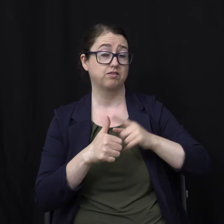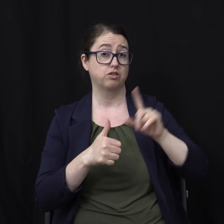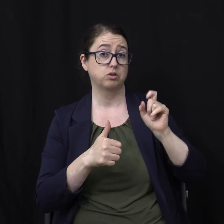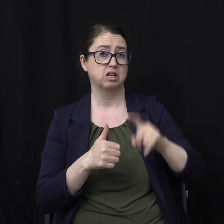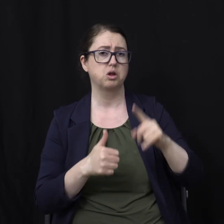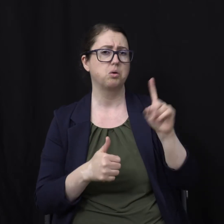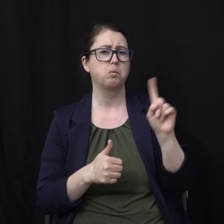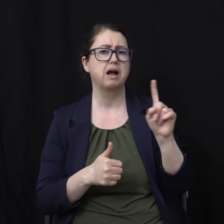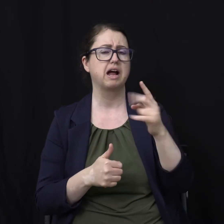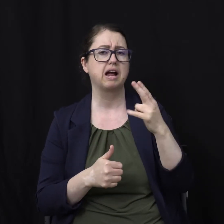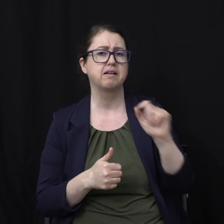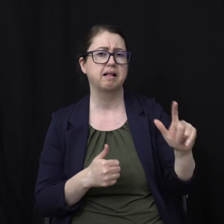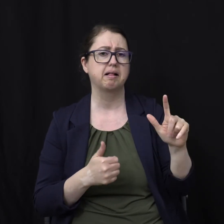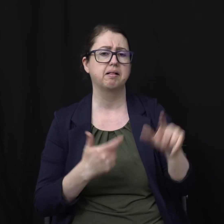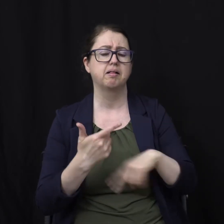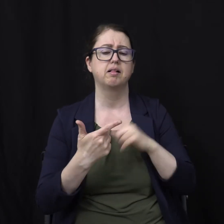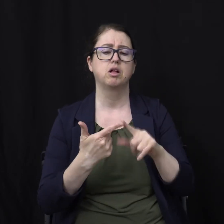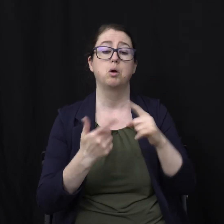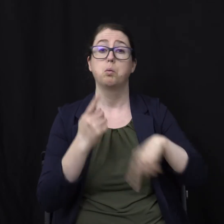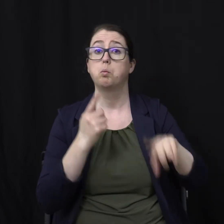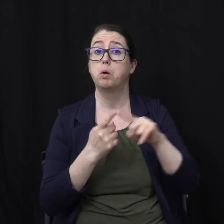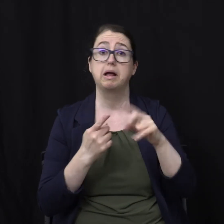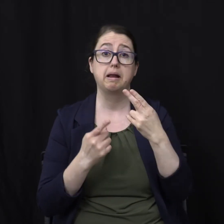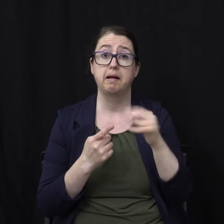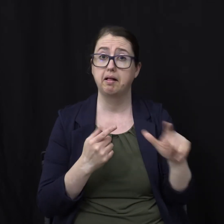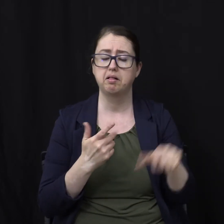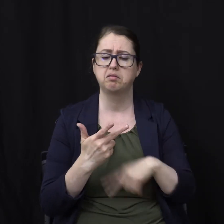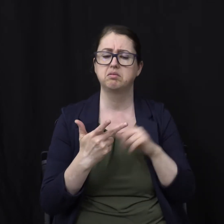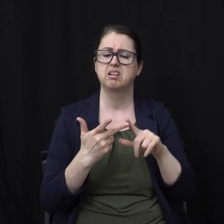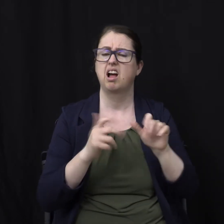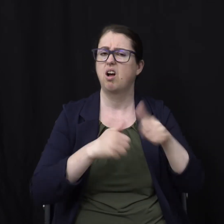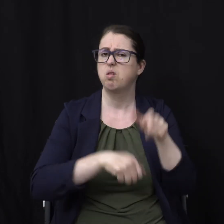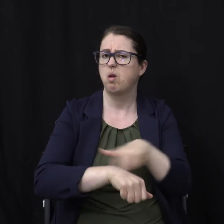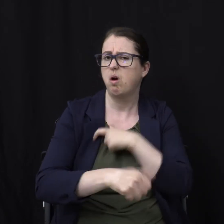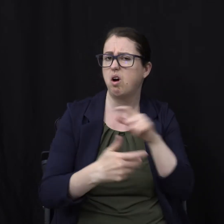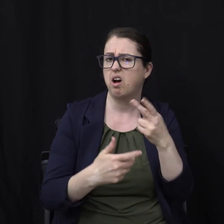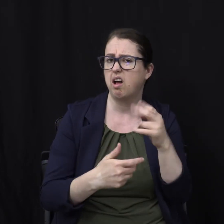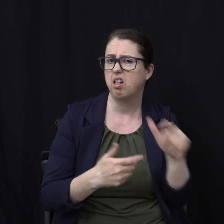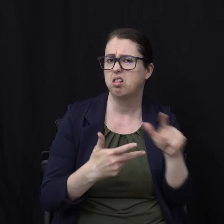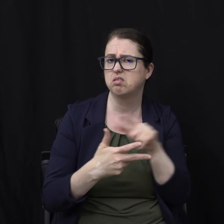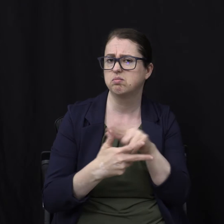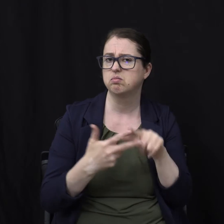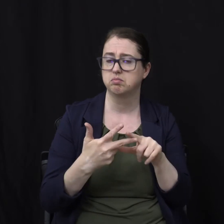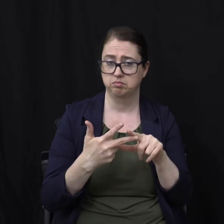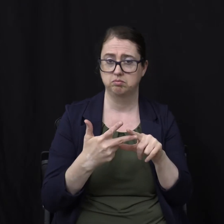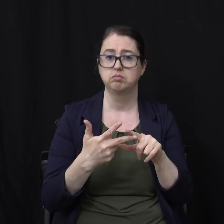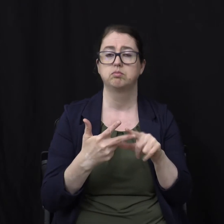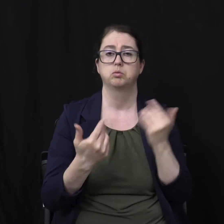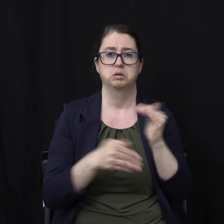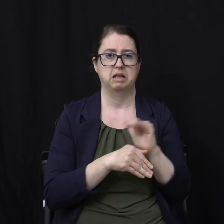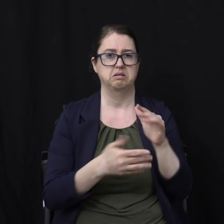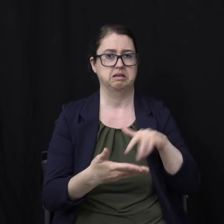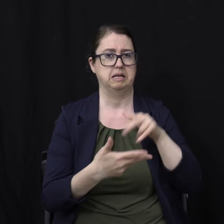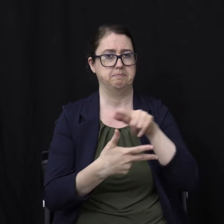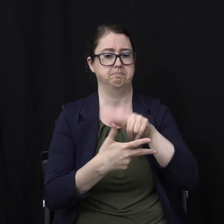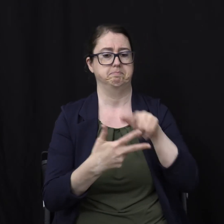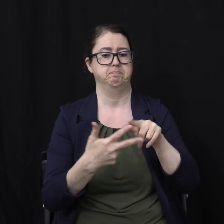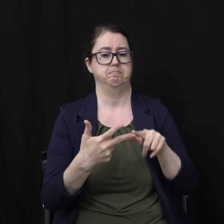one When is hell Question number two And for how long is hell Question number three But first we have to look at this